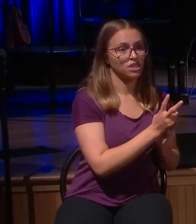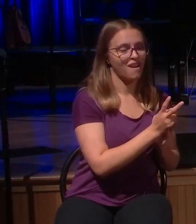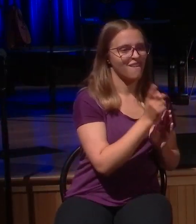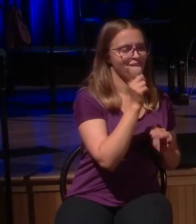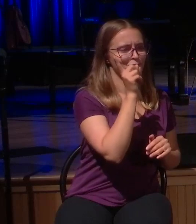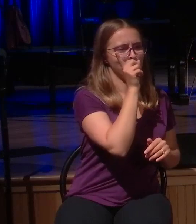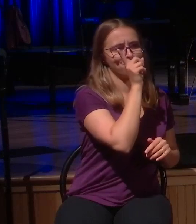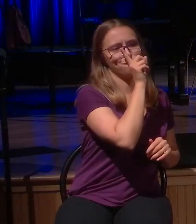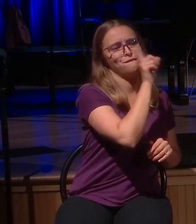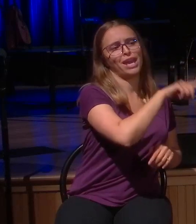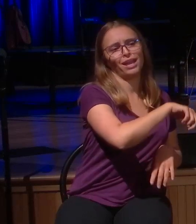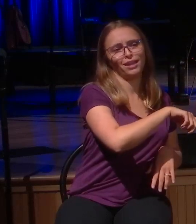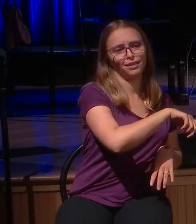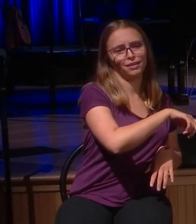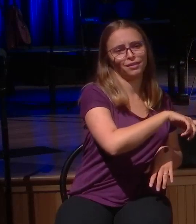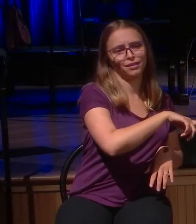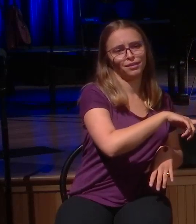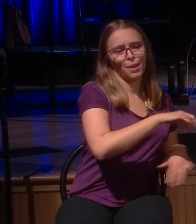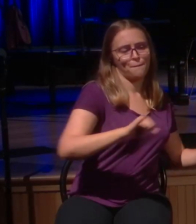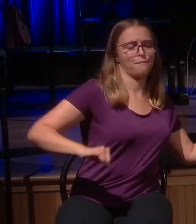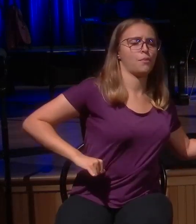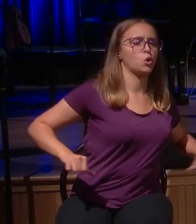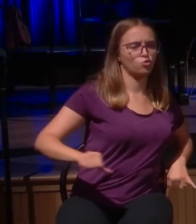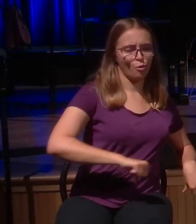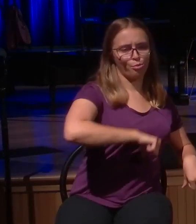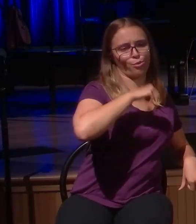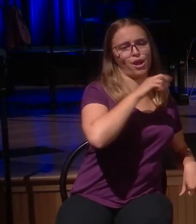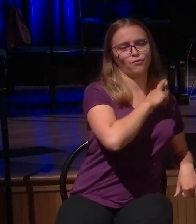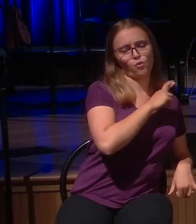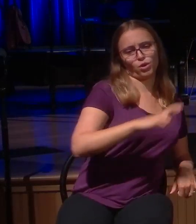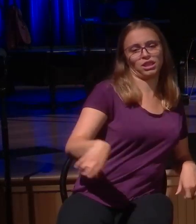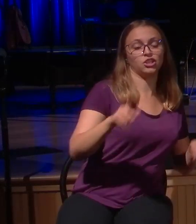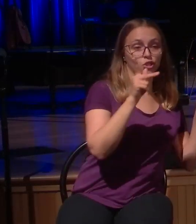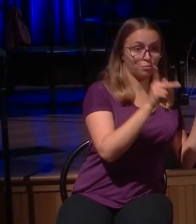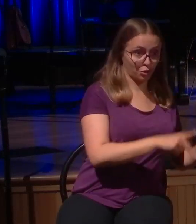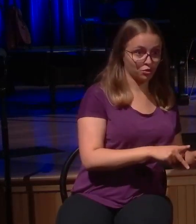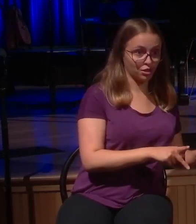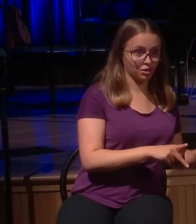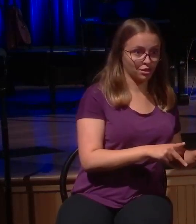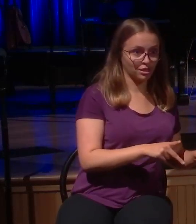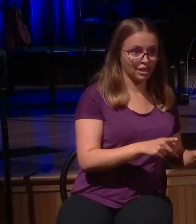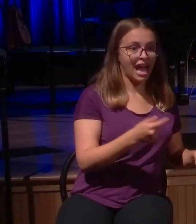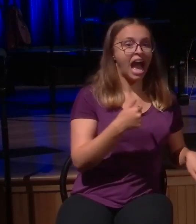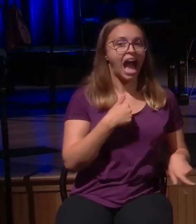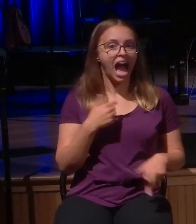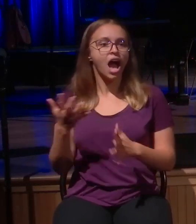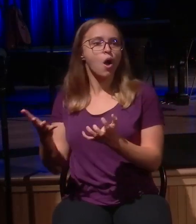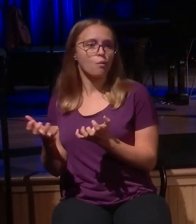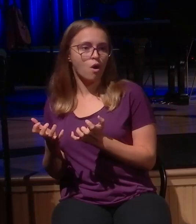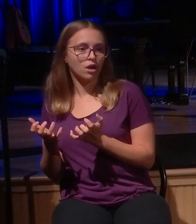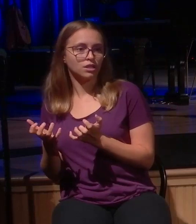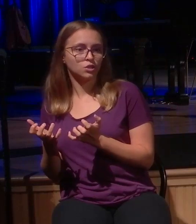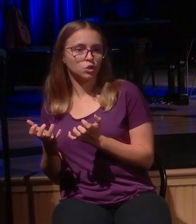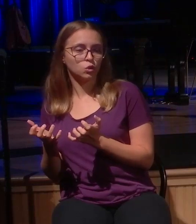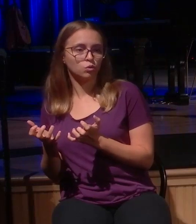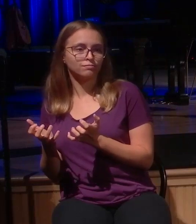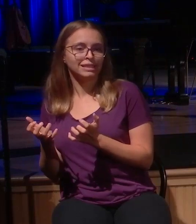religious person. Because there's something very real and raw about that sinner that just is like, you know,